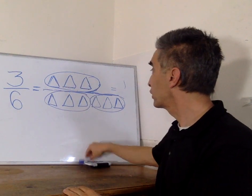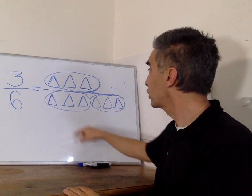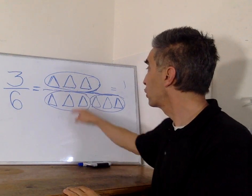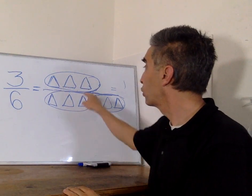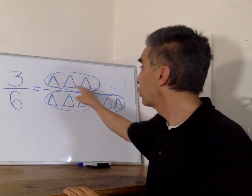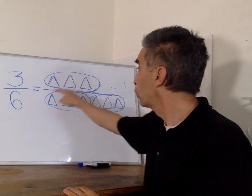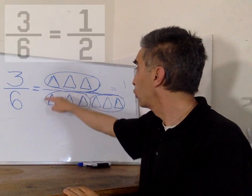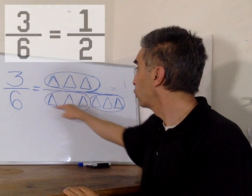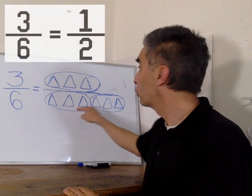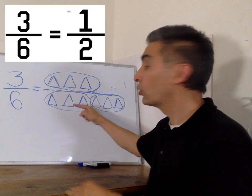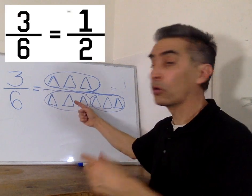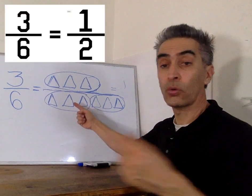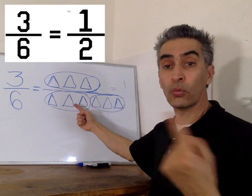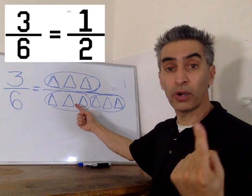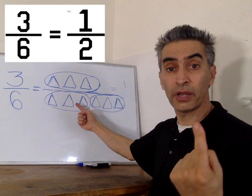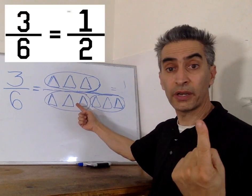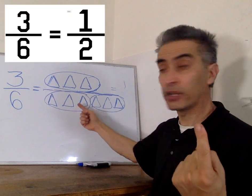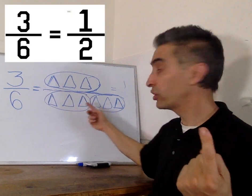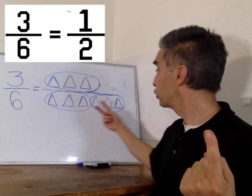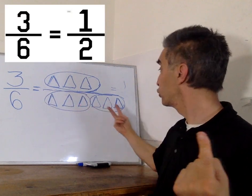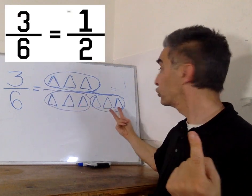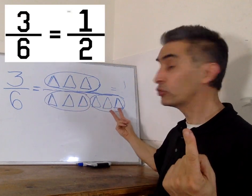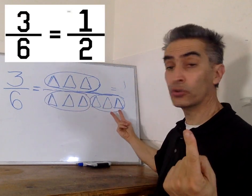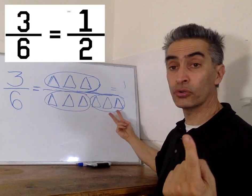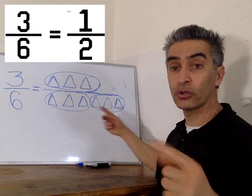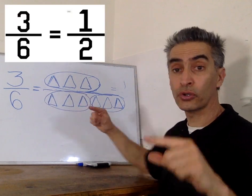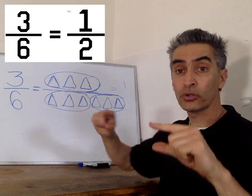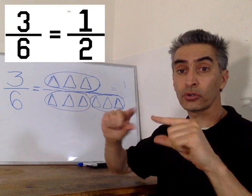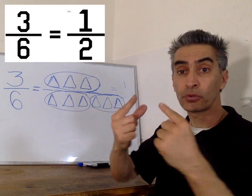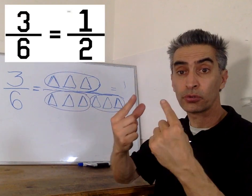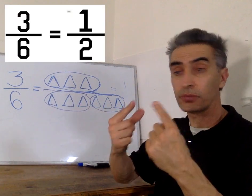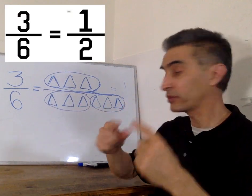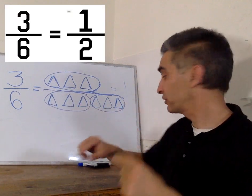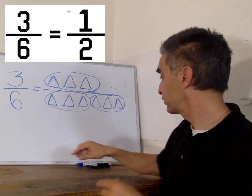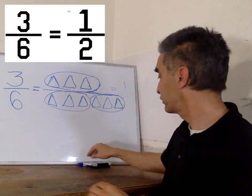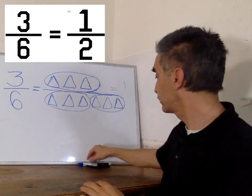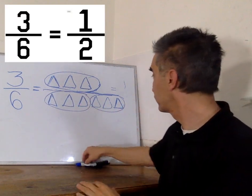and one, two groups on the bottom.